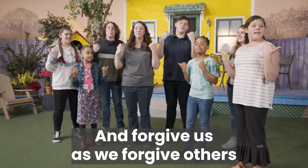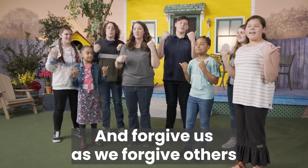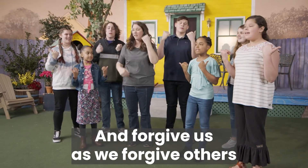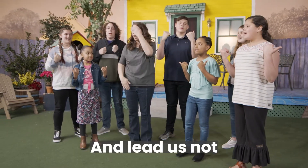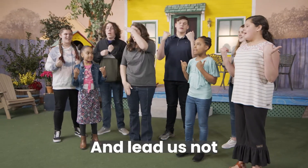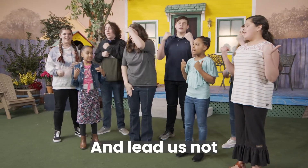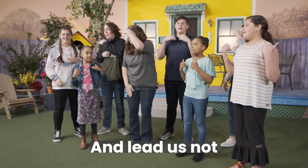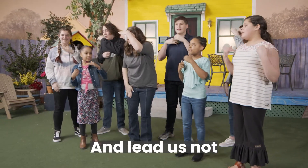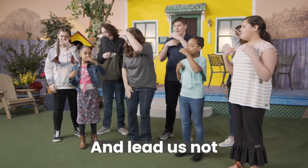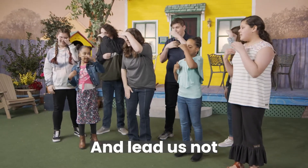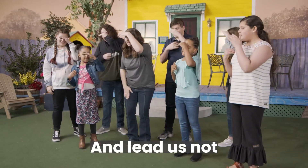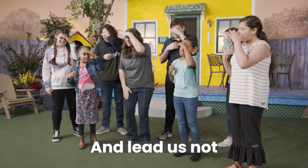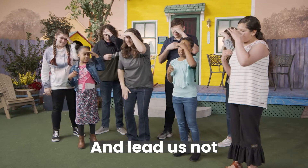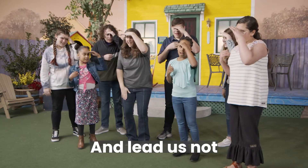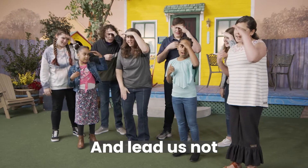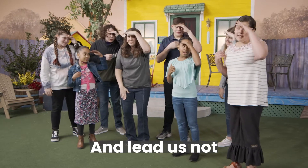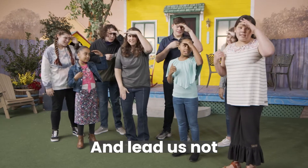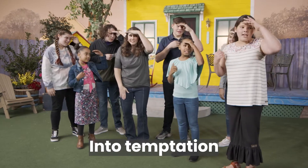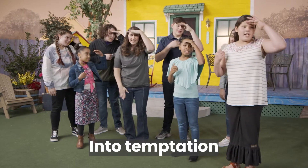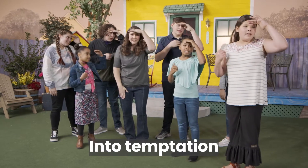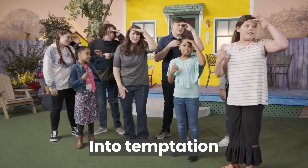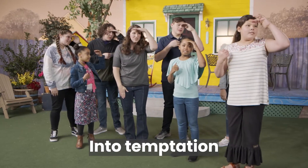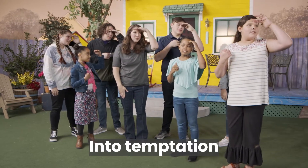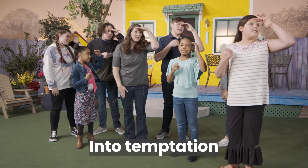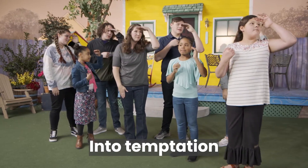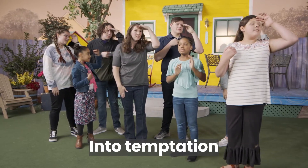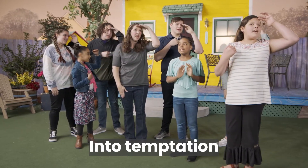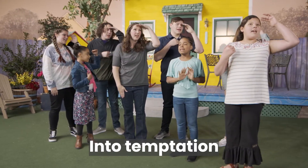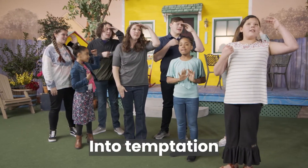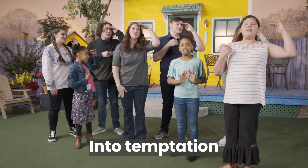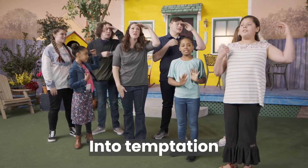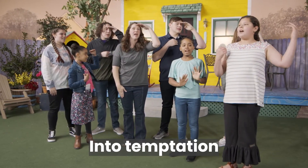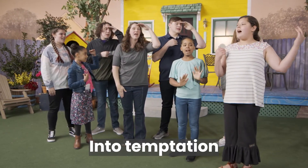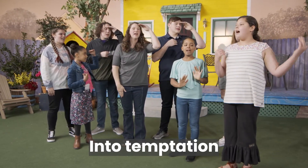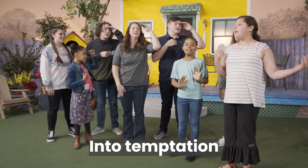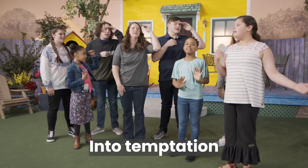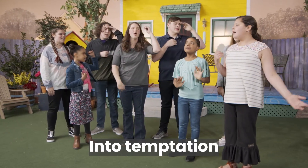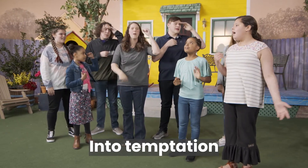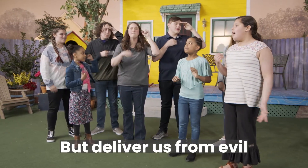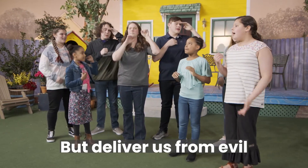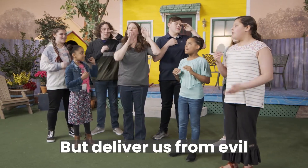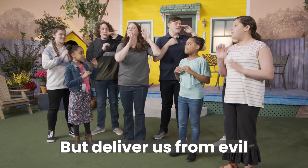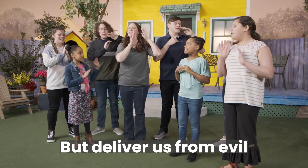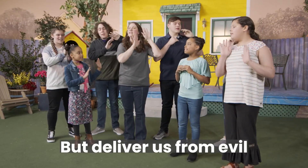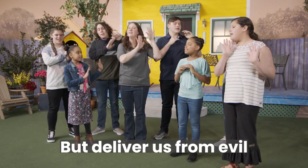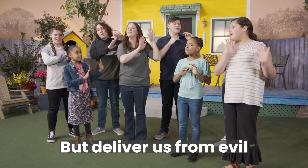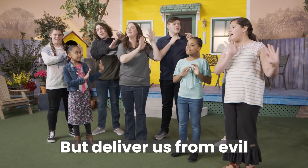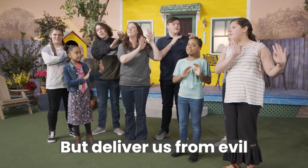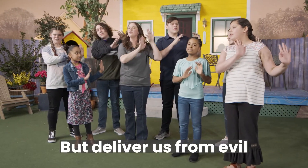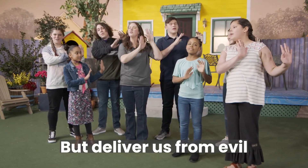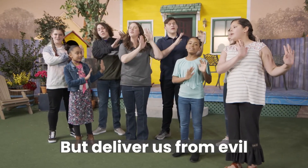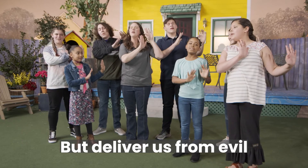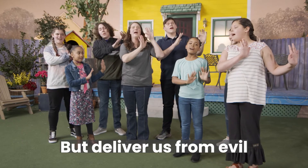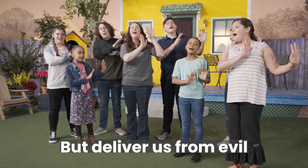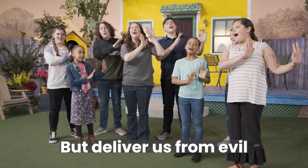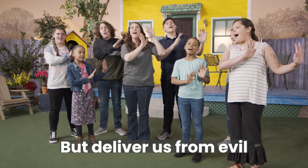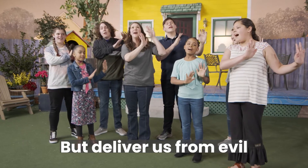And lead us not into temptation, but deliver us